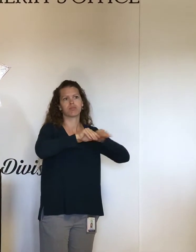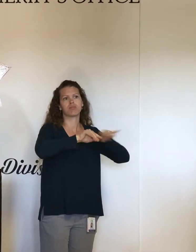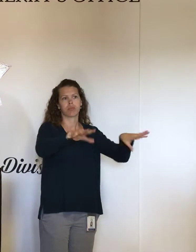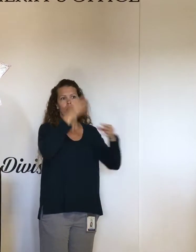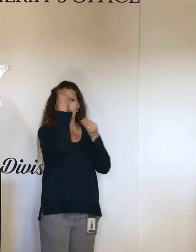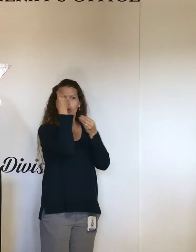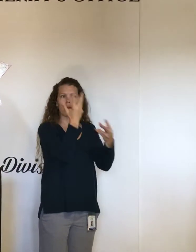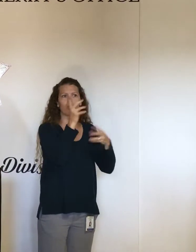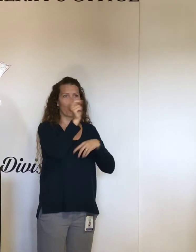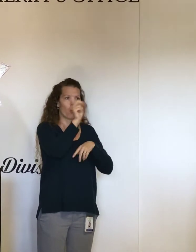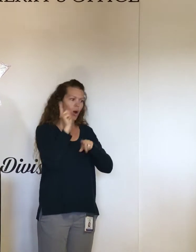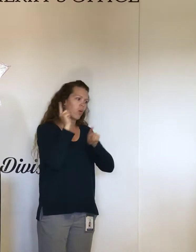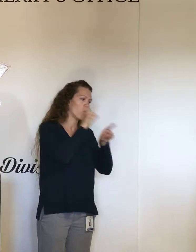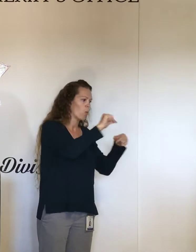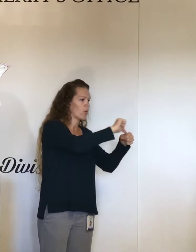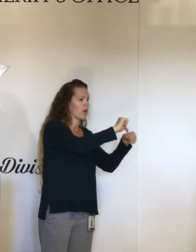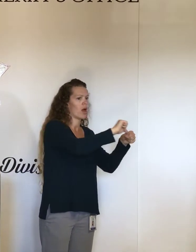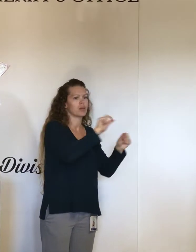have that information in action.